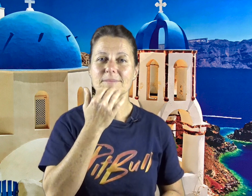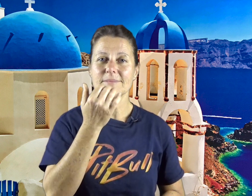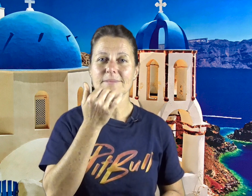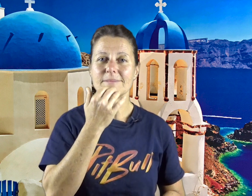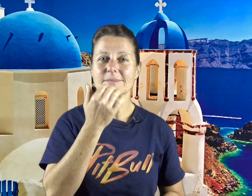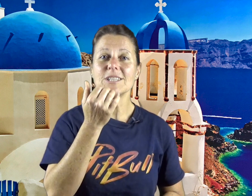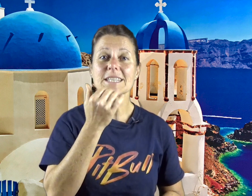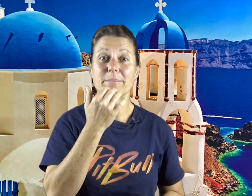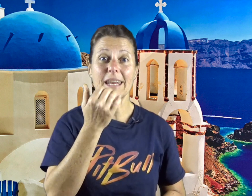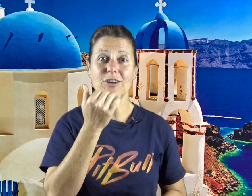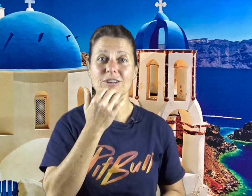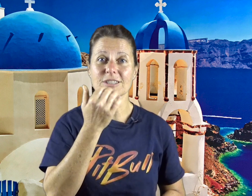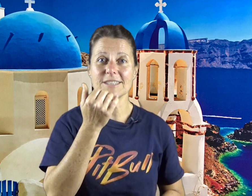this money curse.